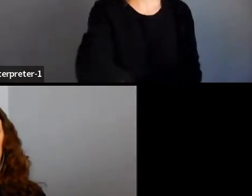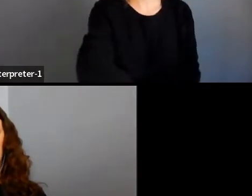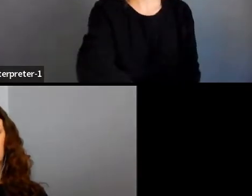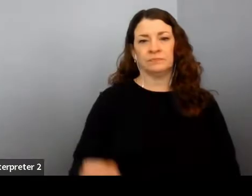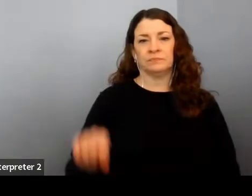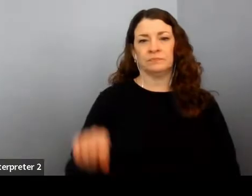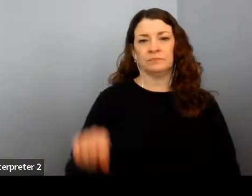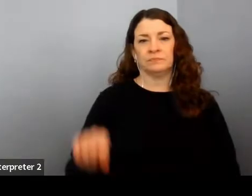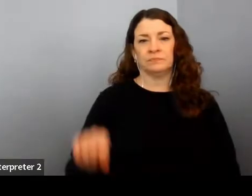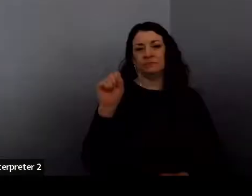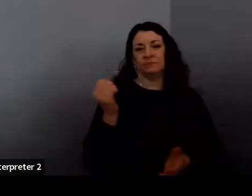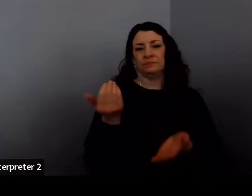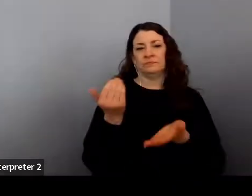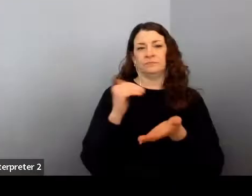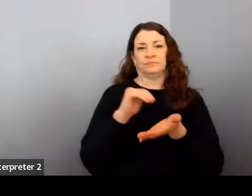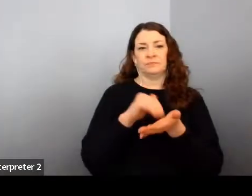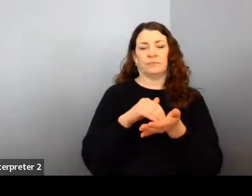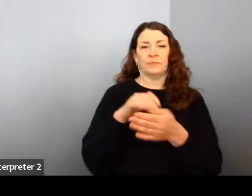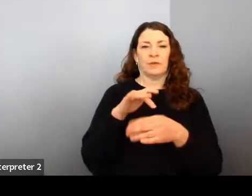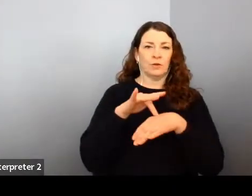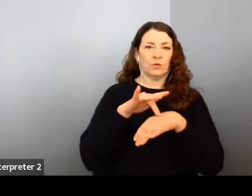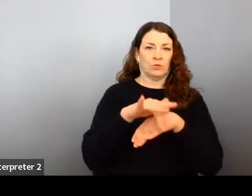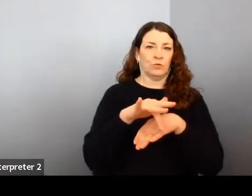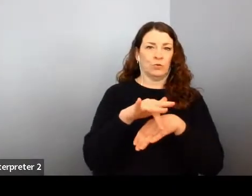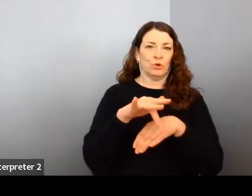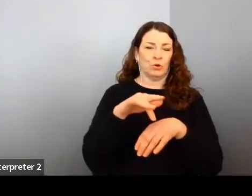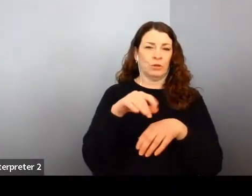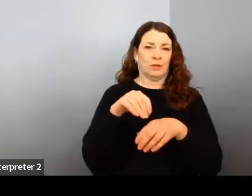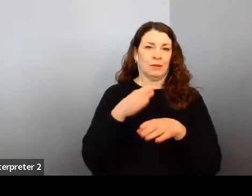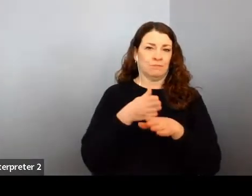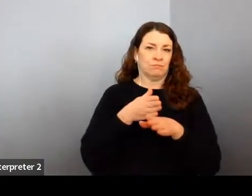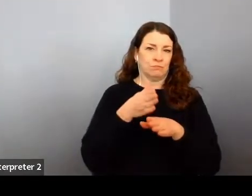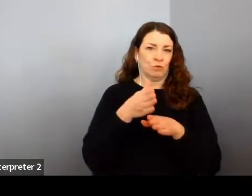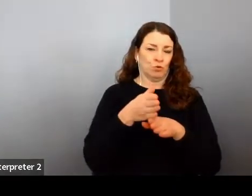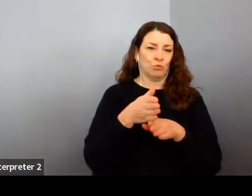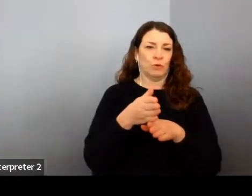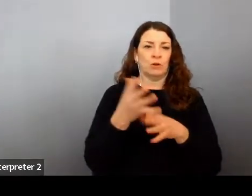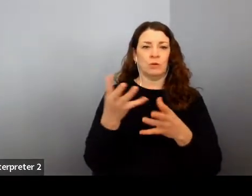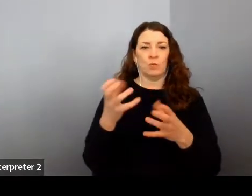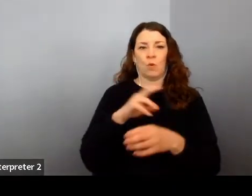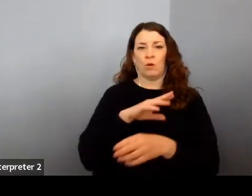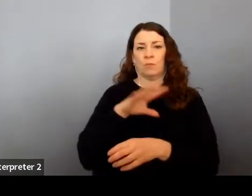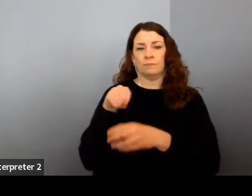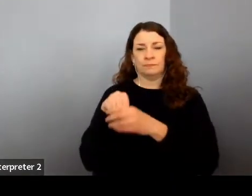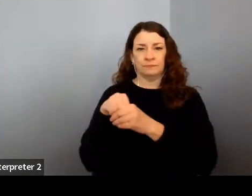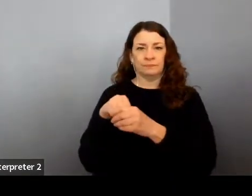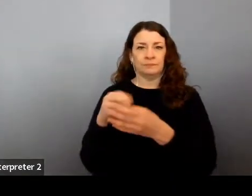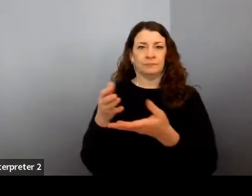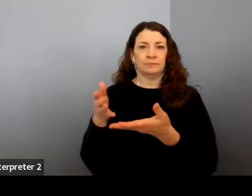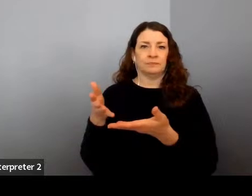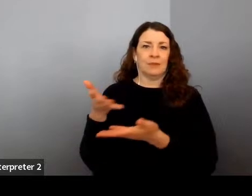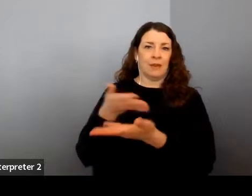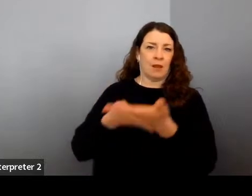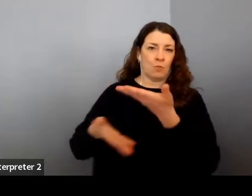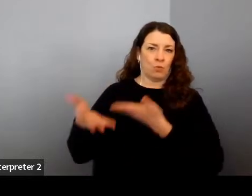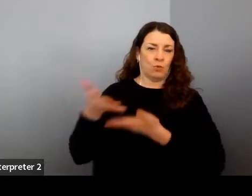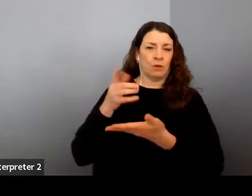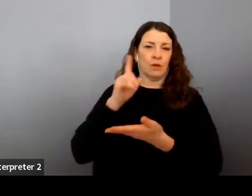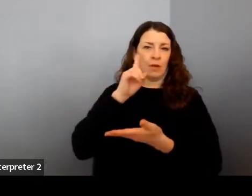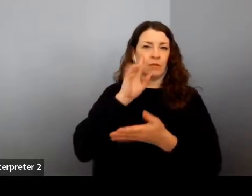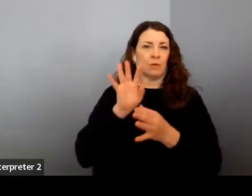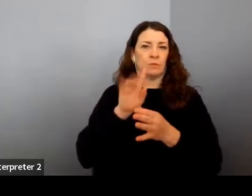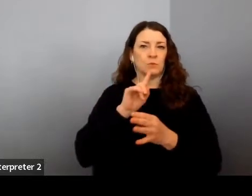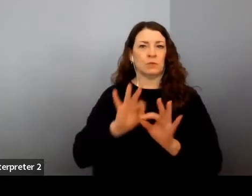you know, again, when I was early in my career, I really wanted to participate in networking because I believed it was really important, but